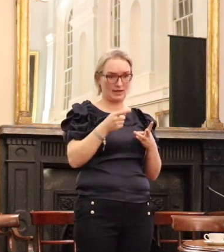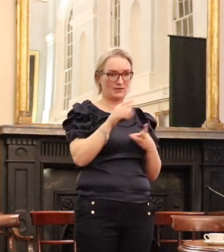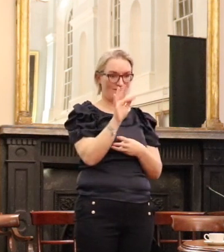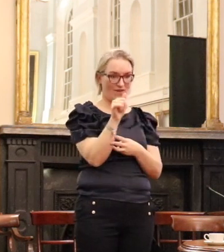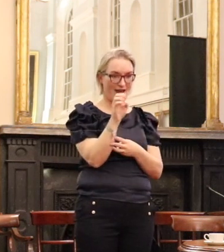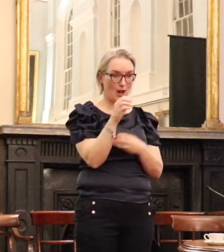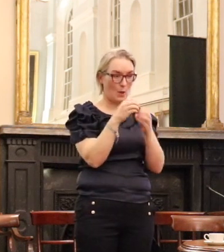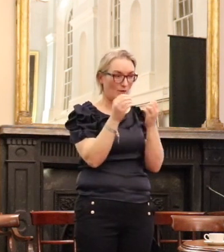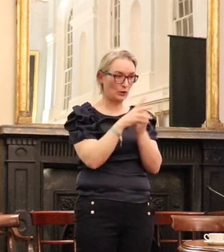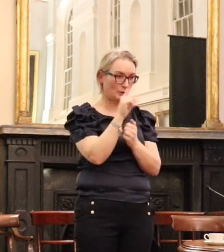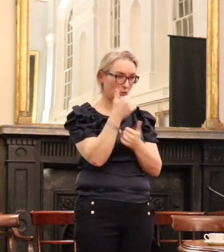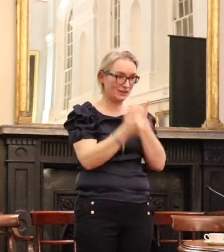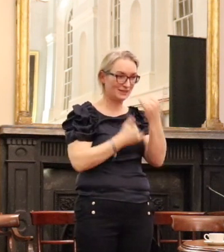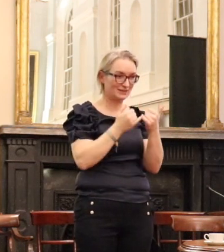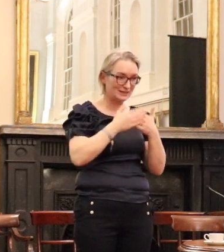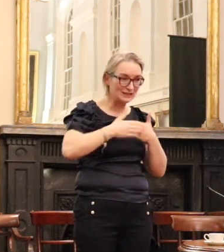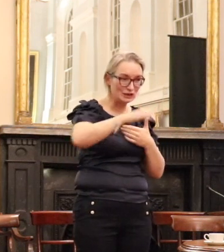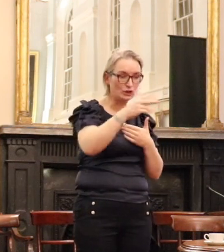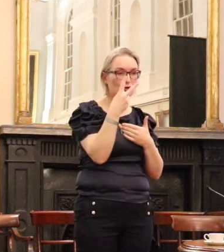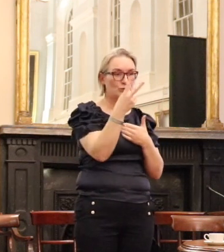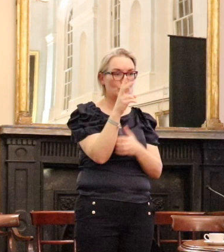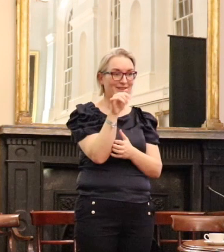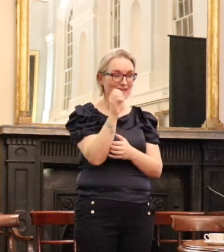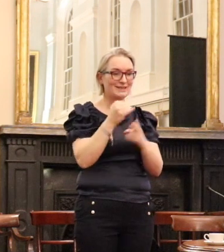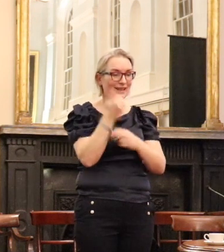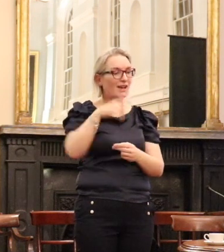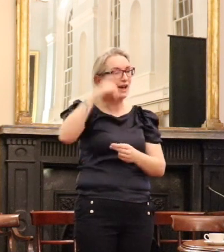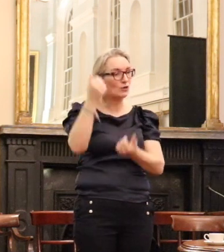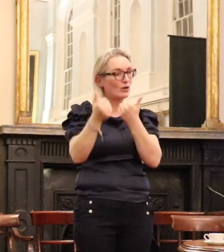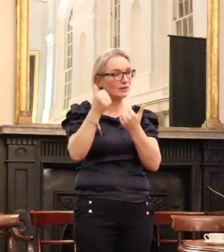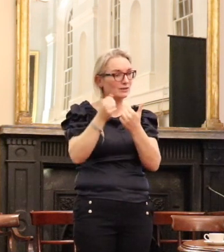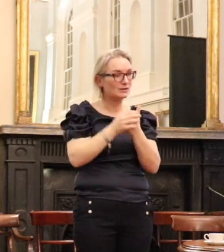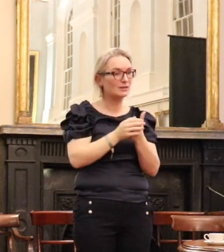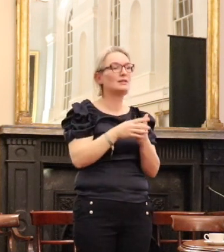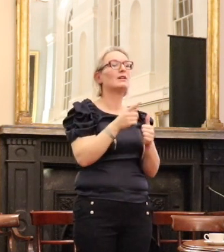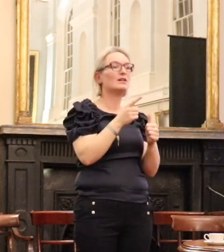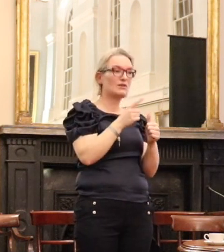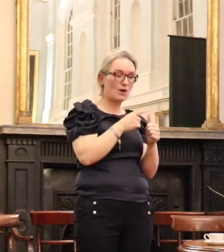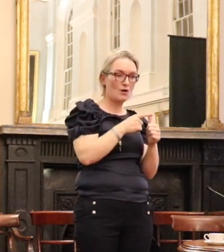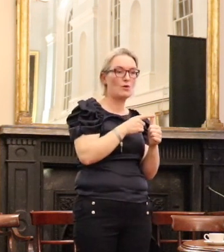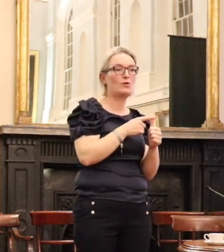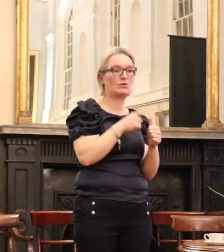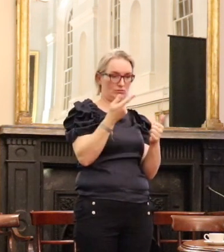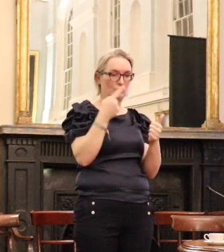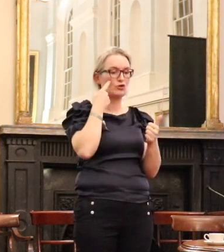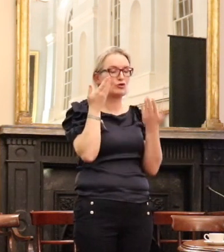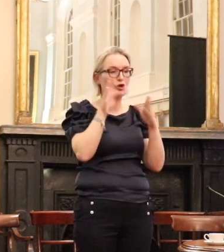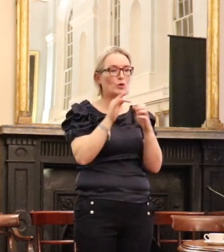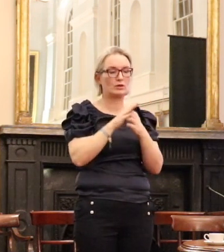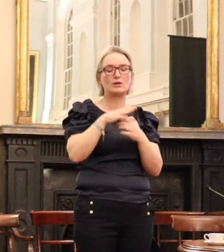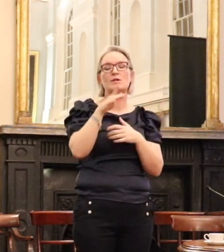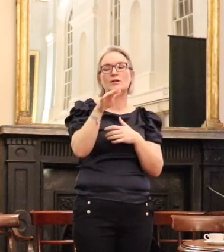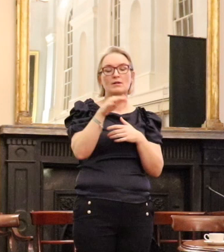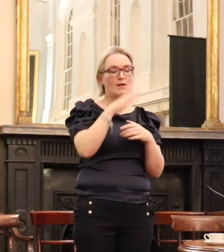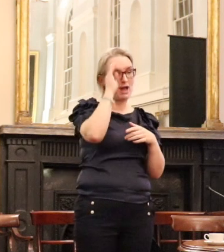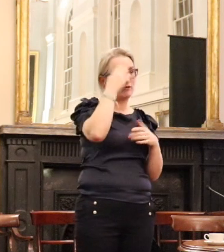and it resulted in two high court cases, the second of which resulted in the first declaration of human payment of an Irish law of the European Convention and Human